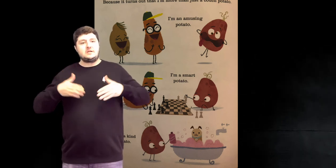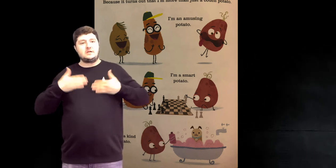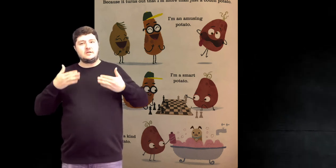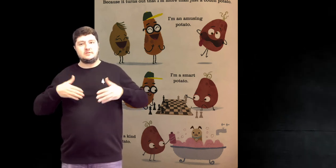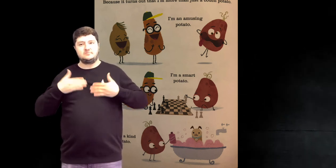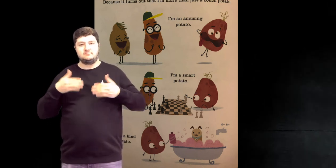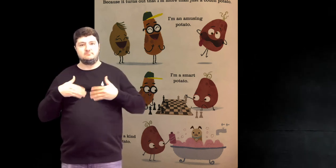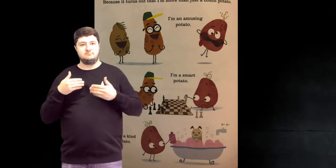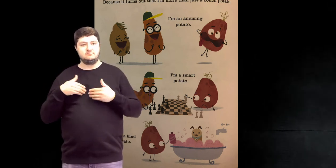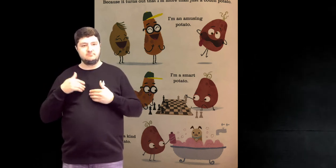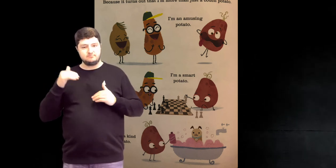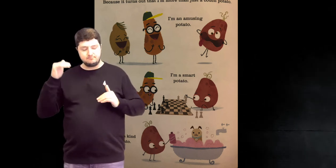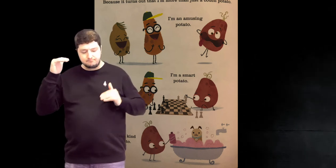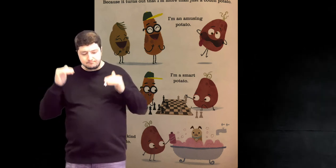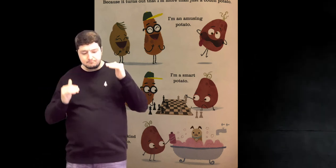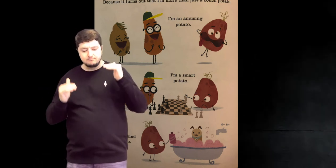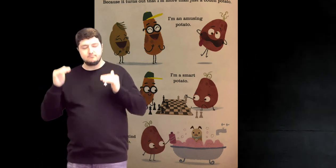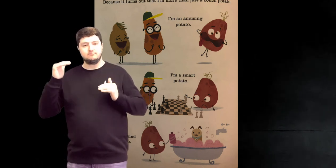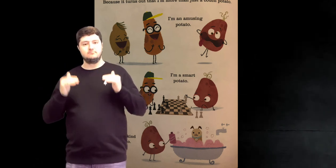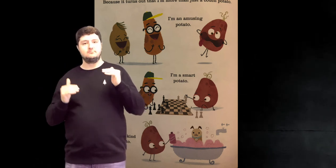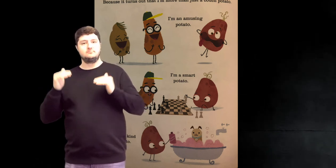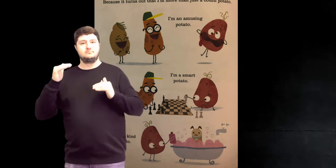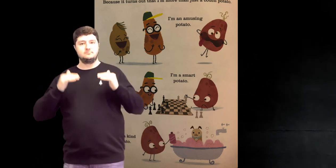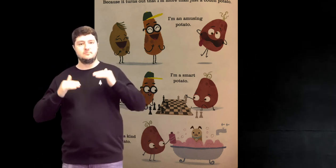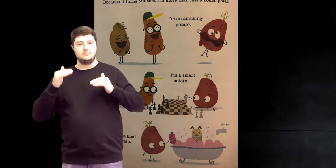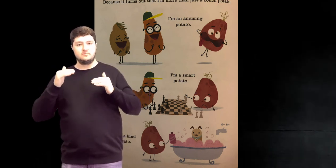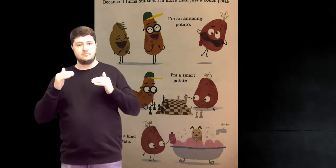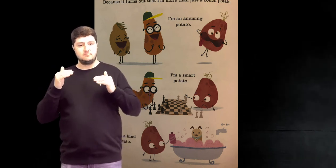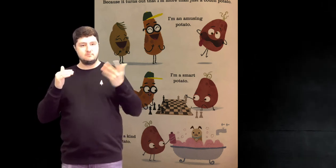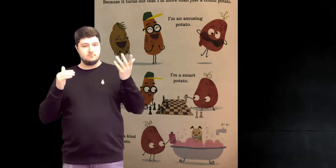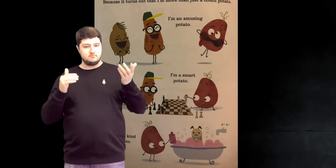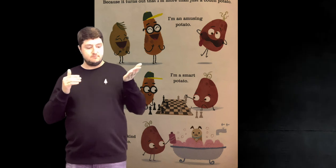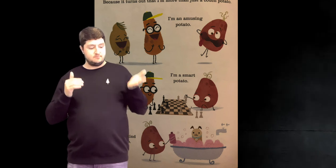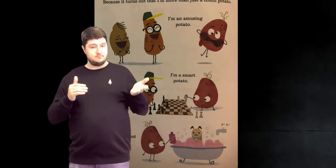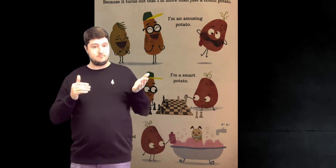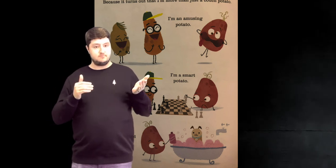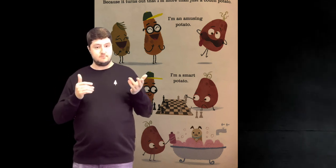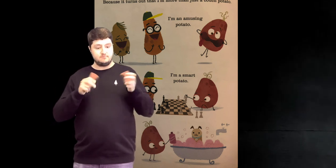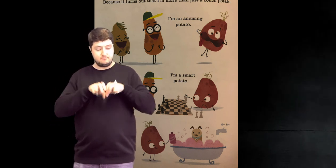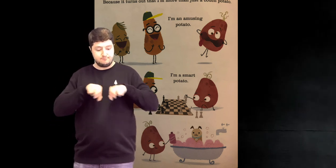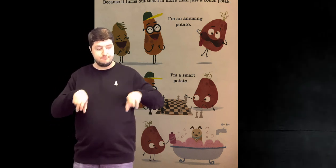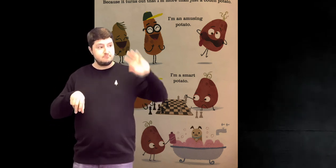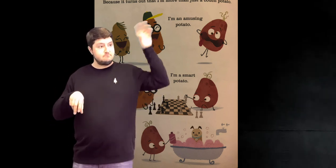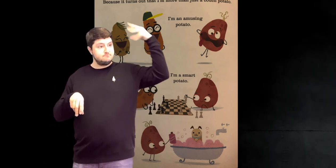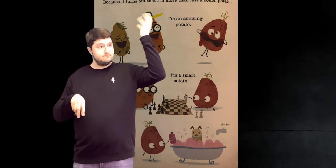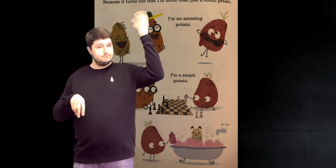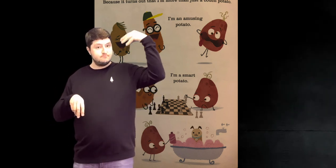What if I'm happier When I have a better balance Between my gadgets And the world outside